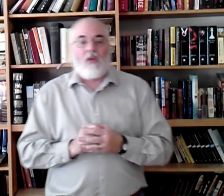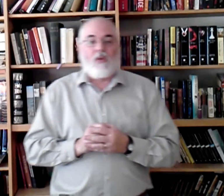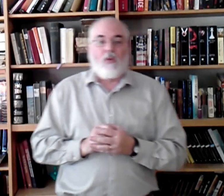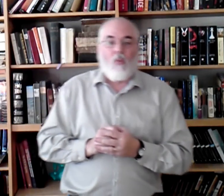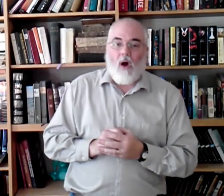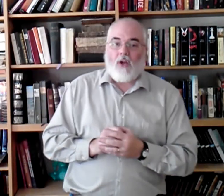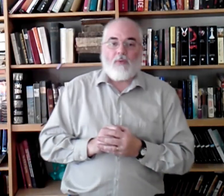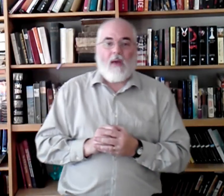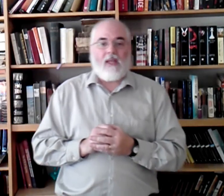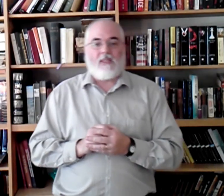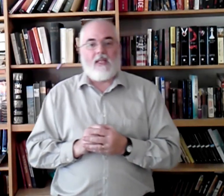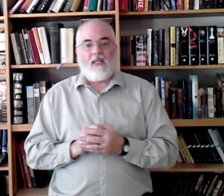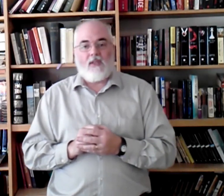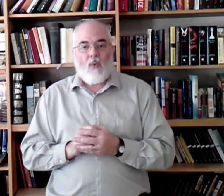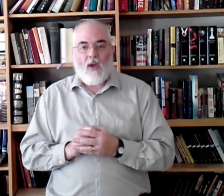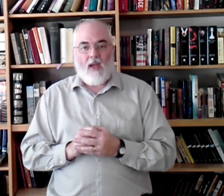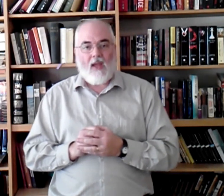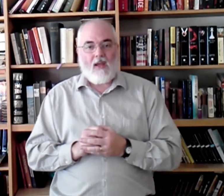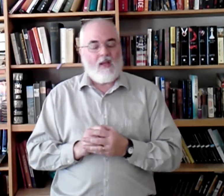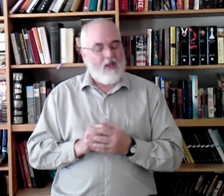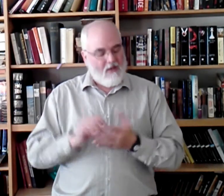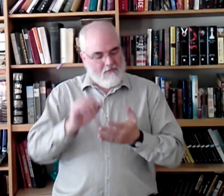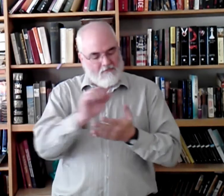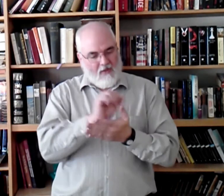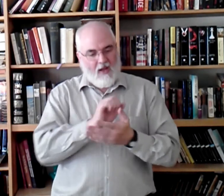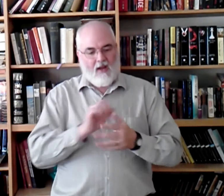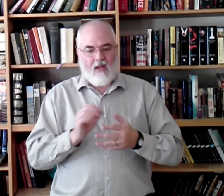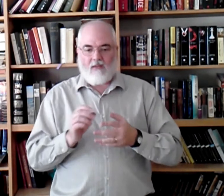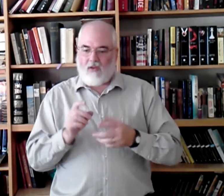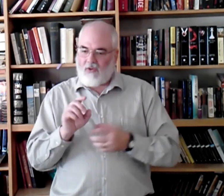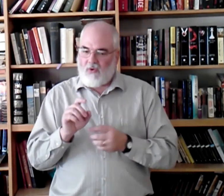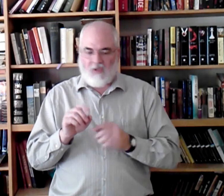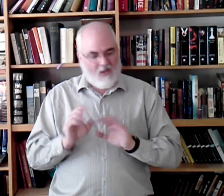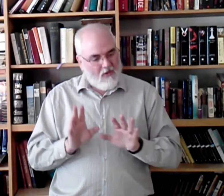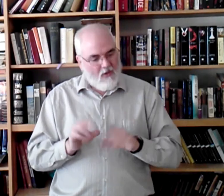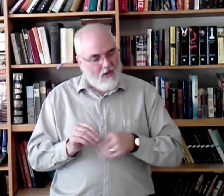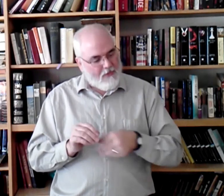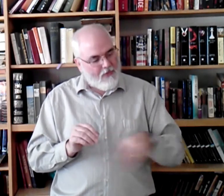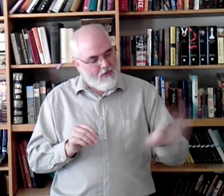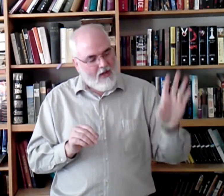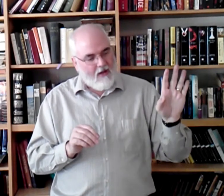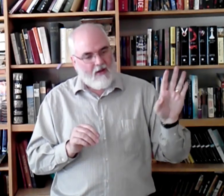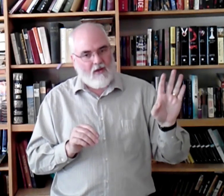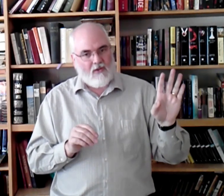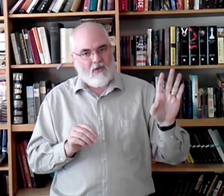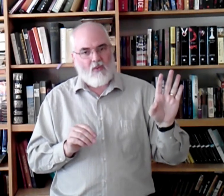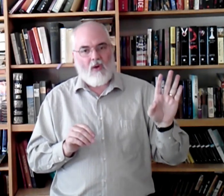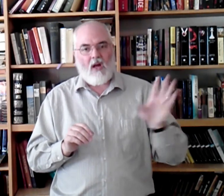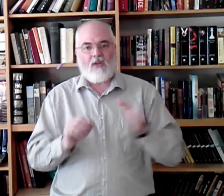To wash my sins away. Again, to is a little word. Out it goes. Wash.